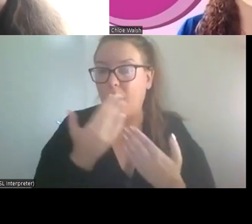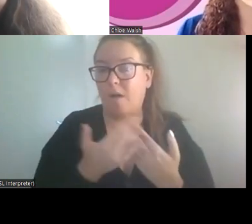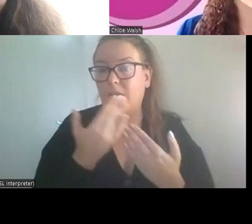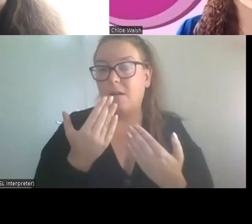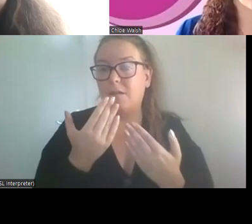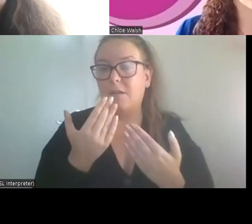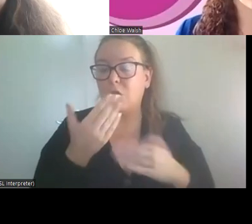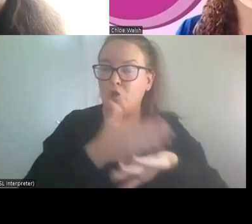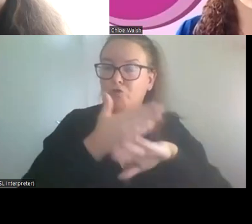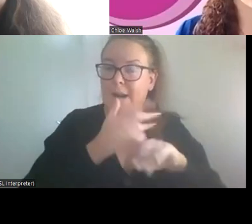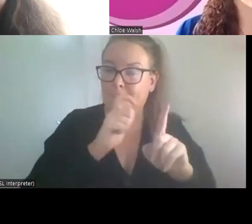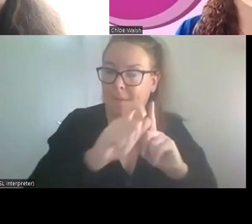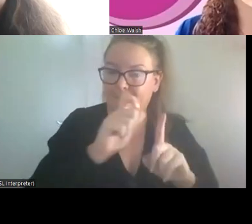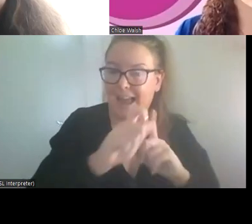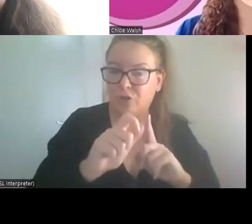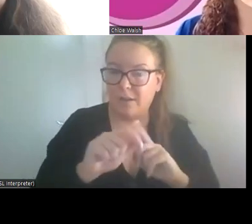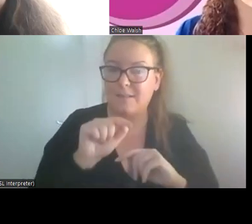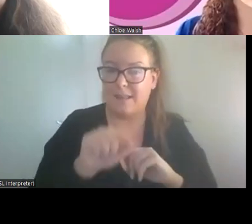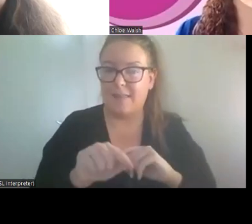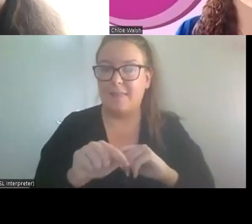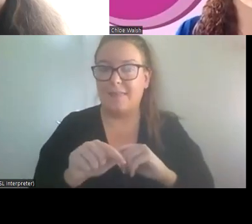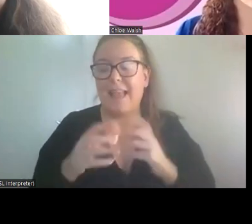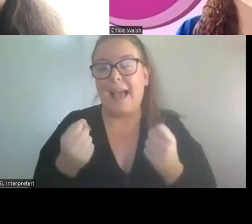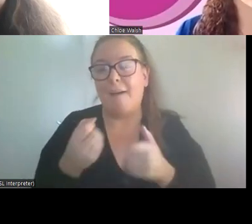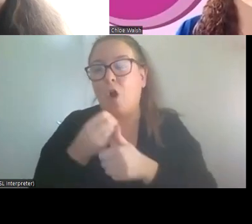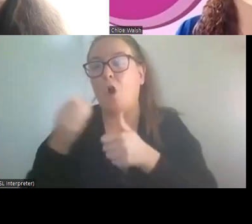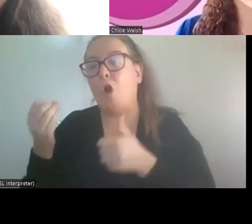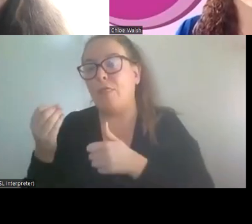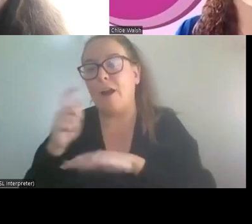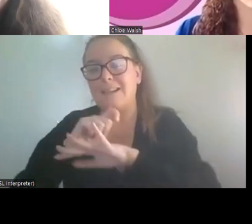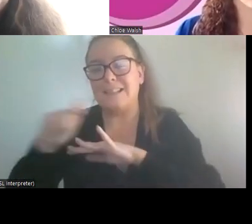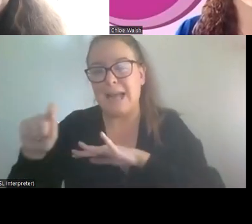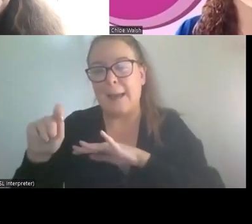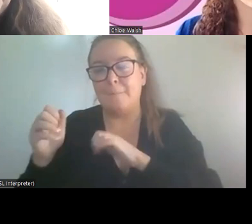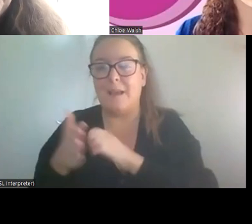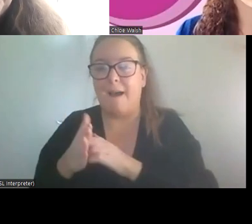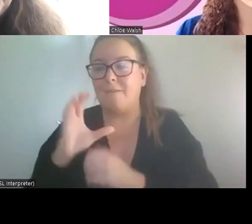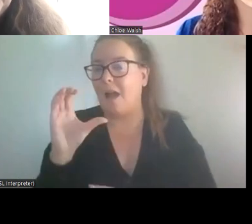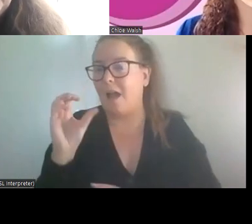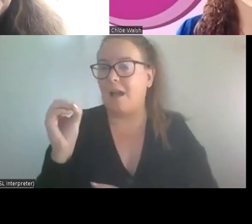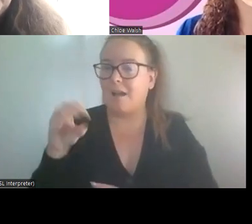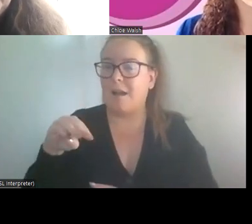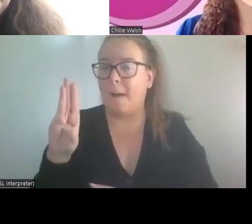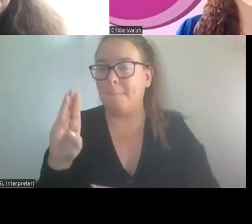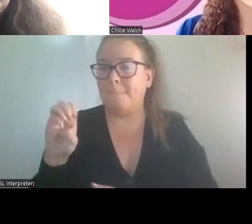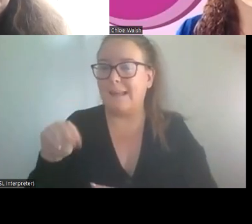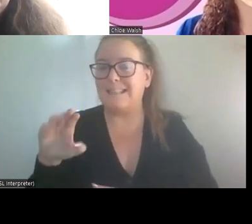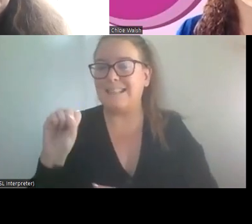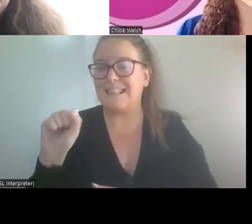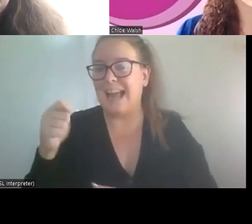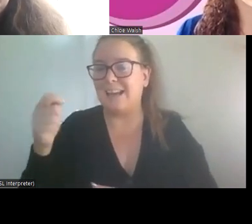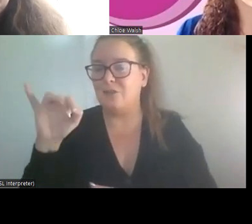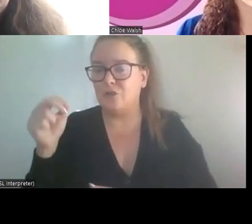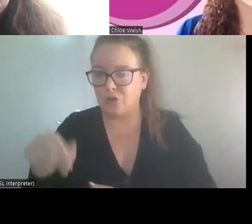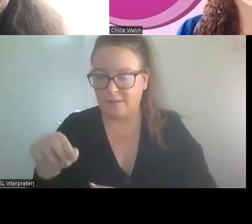understanding that there's other forms of compensation. And also with people with, with disability